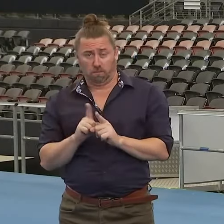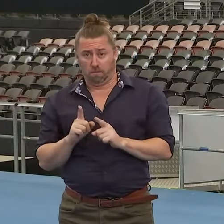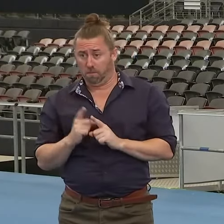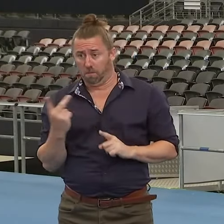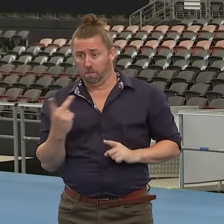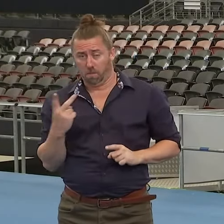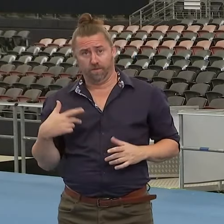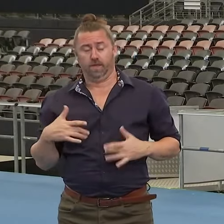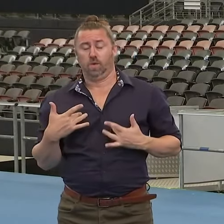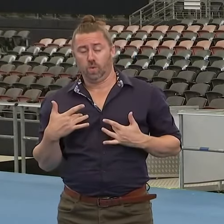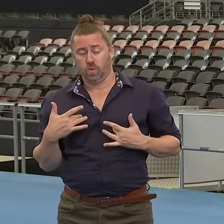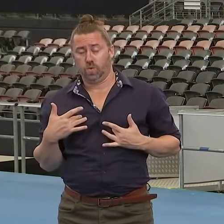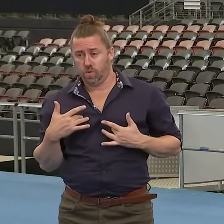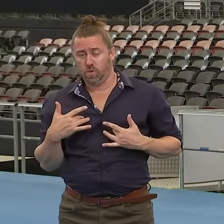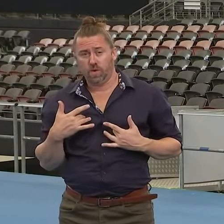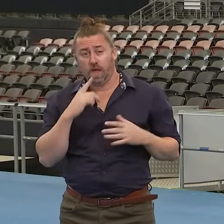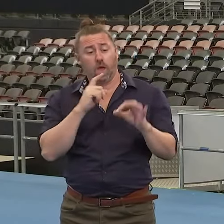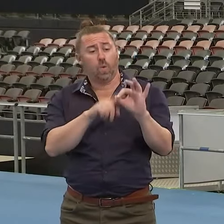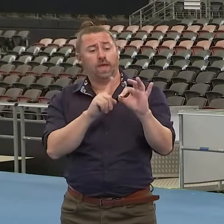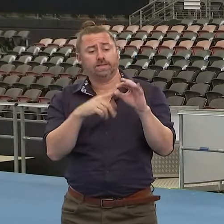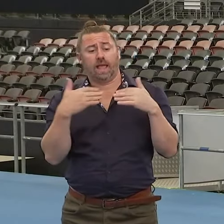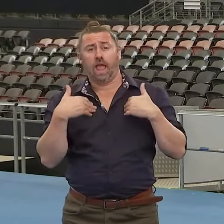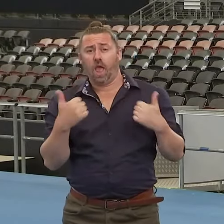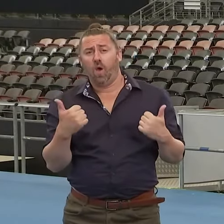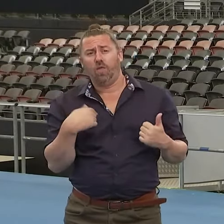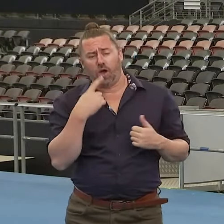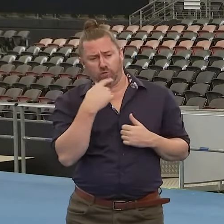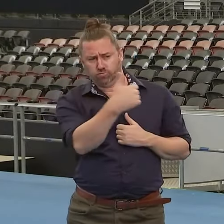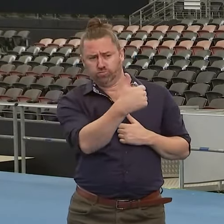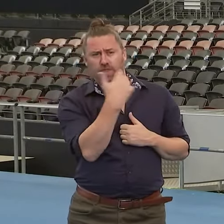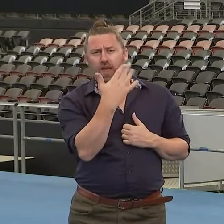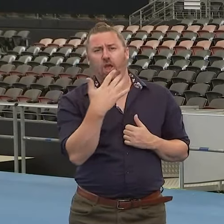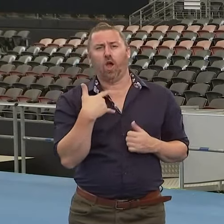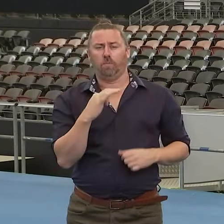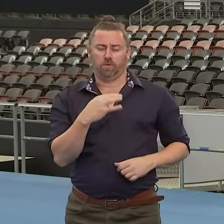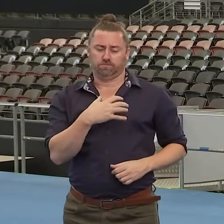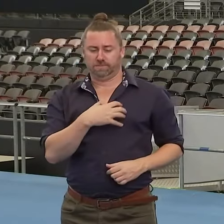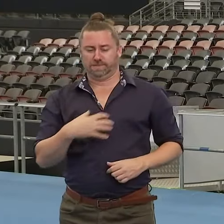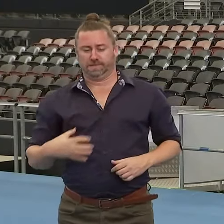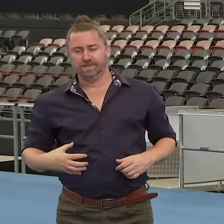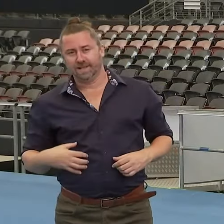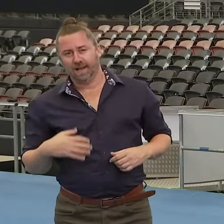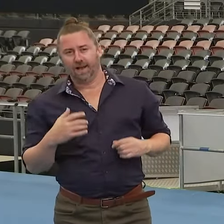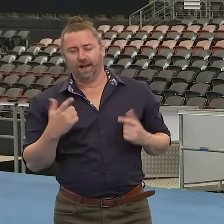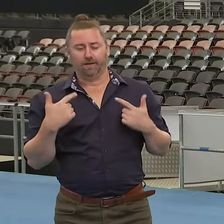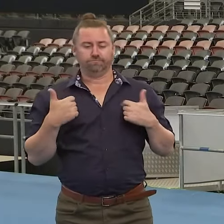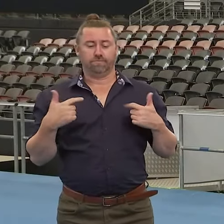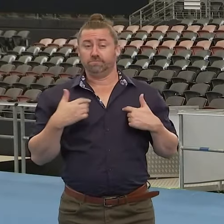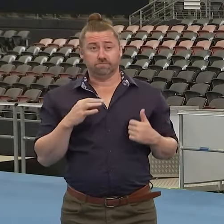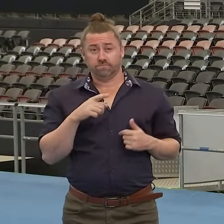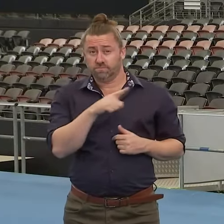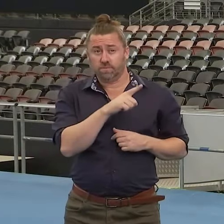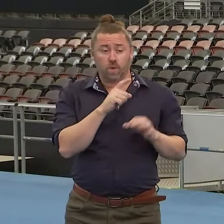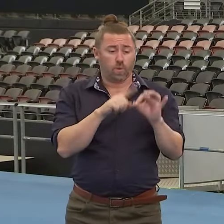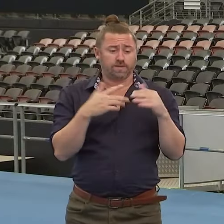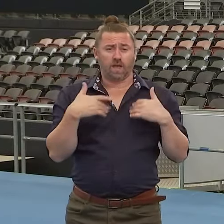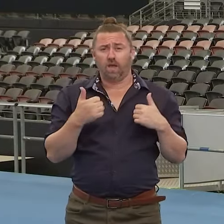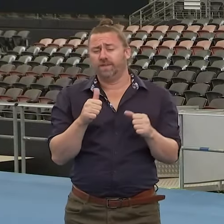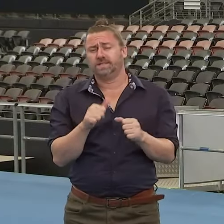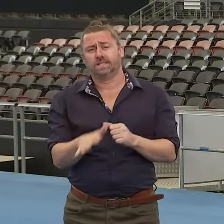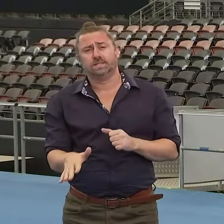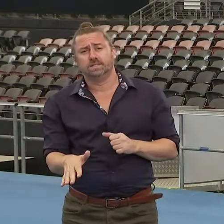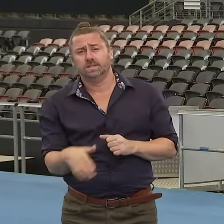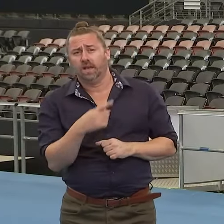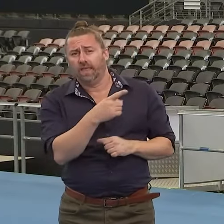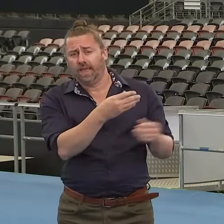Can I also give a plug for Queensland Health? I'm not just saying this because I'm a minister in the government, but they were excellent. The information that we